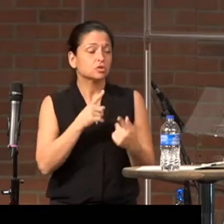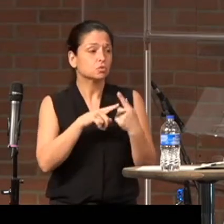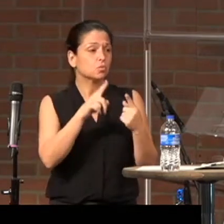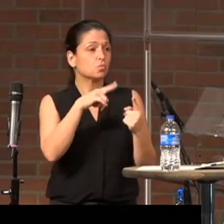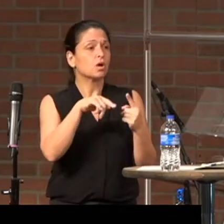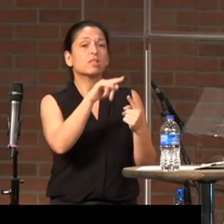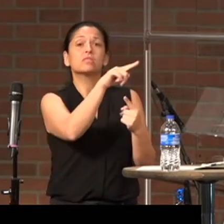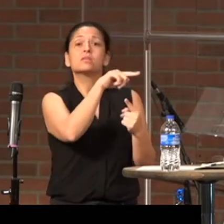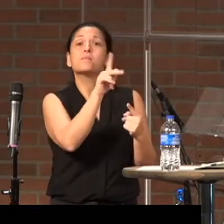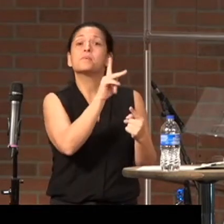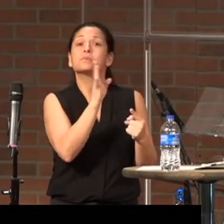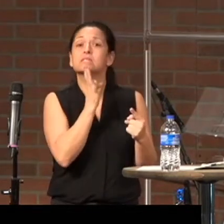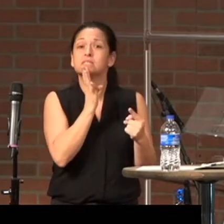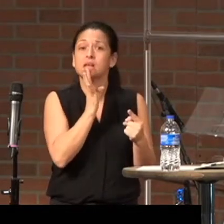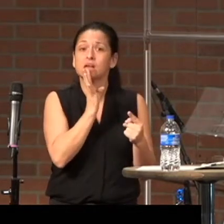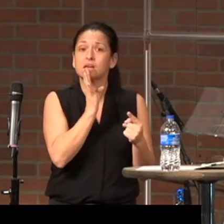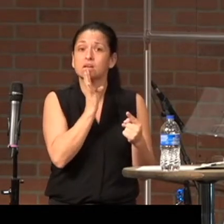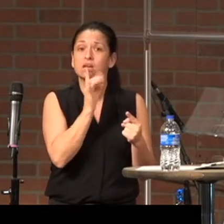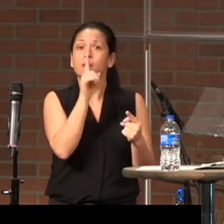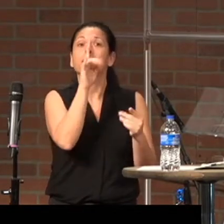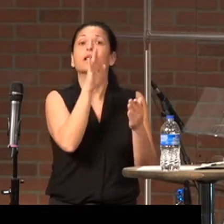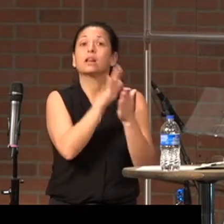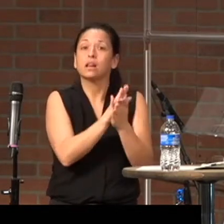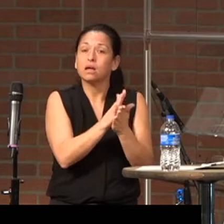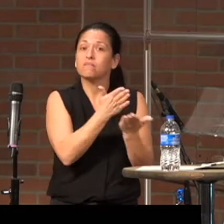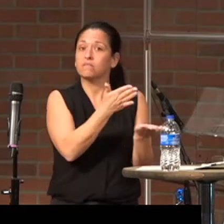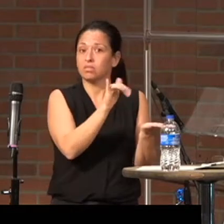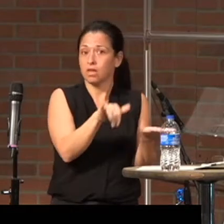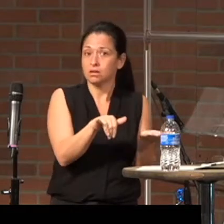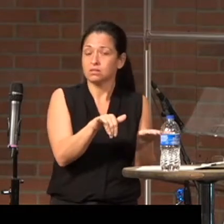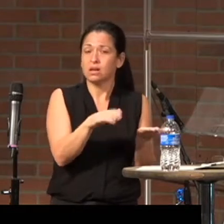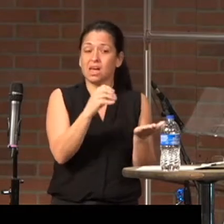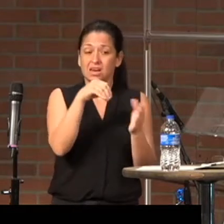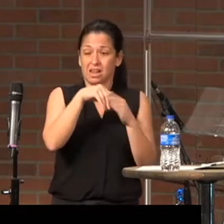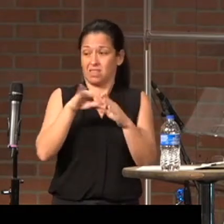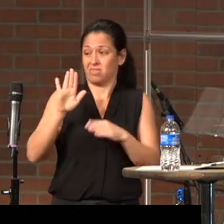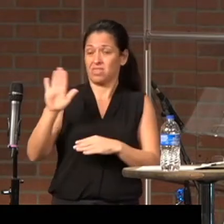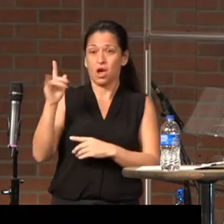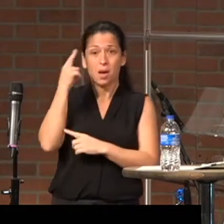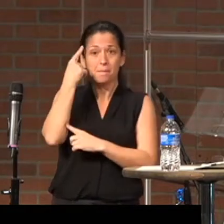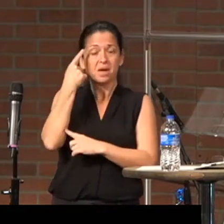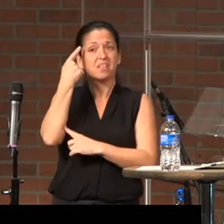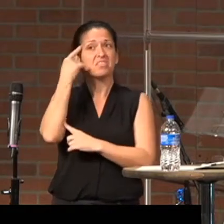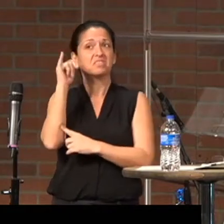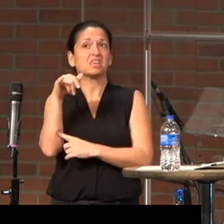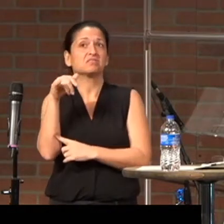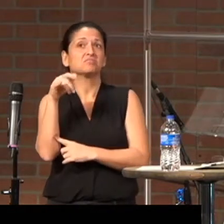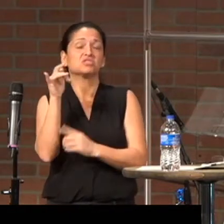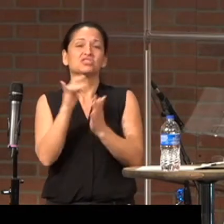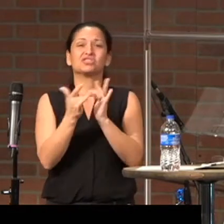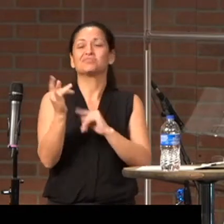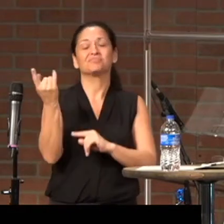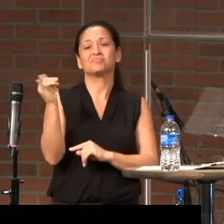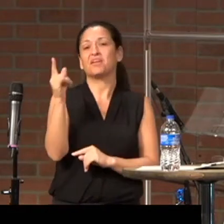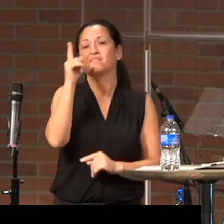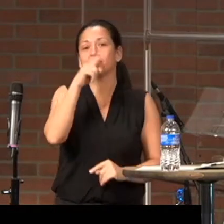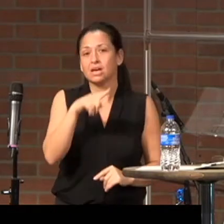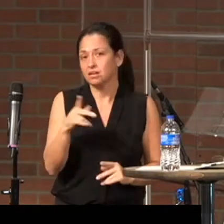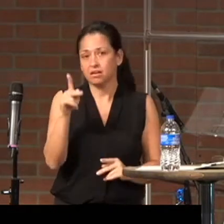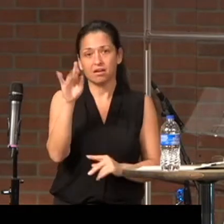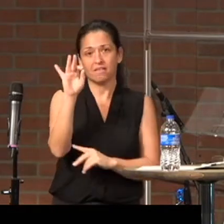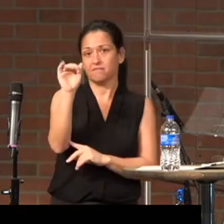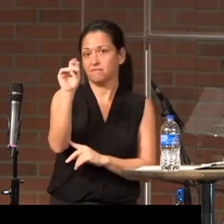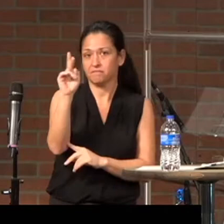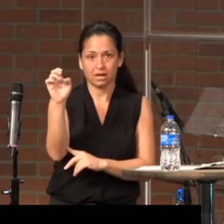those people have to say, and in their minds, this whole belief in Jesus thing is just a phase. Like, well, I guess that was just